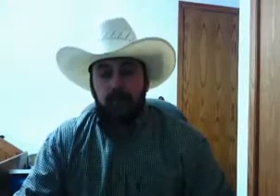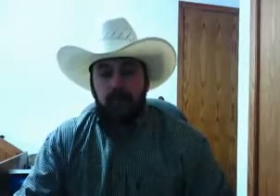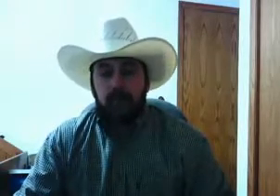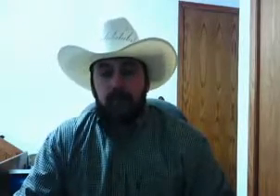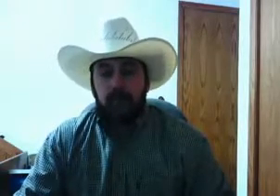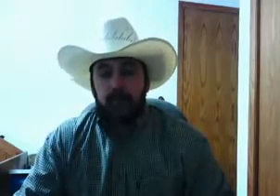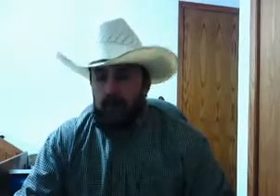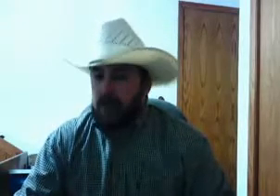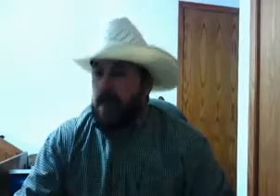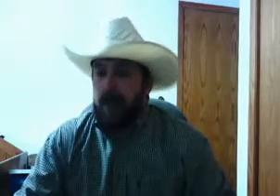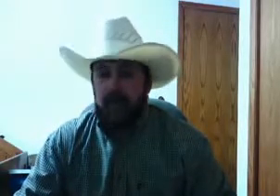That's what you gotta ask yourself.